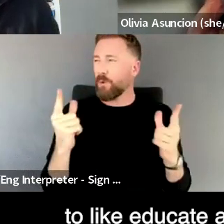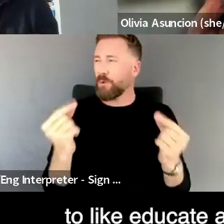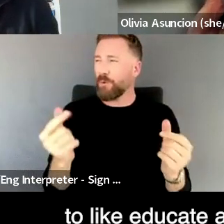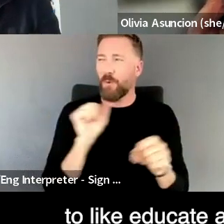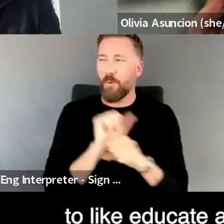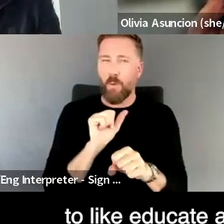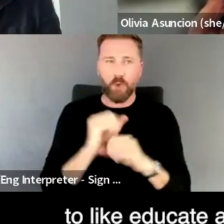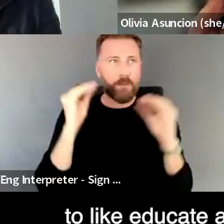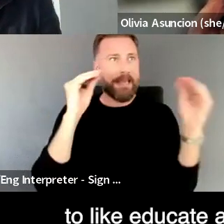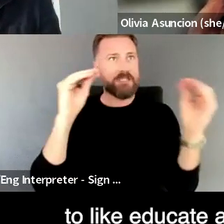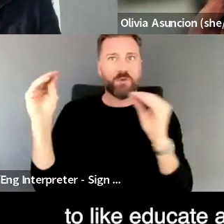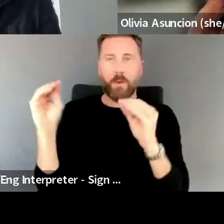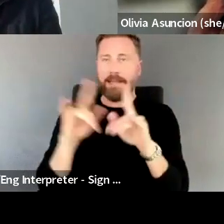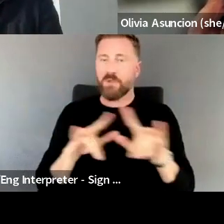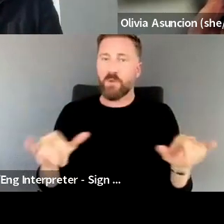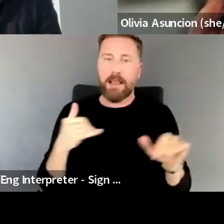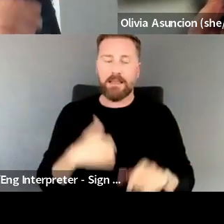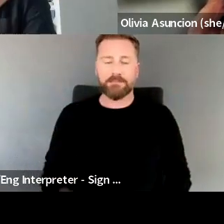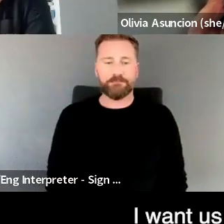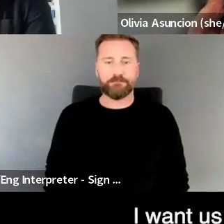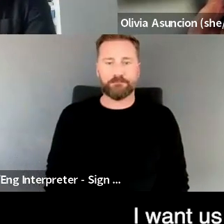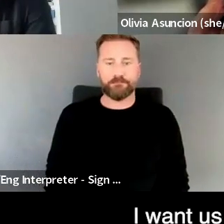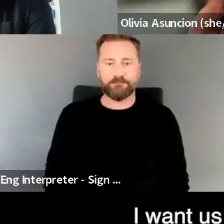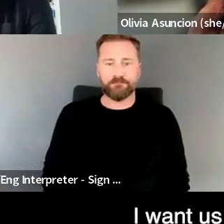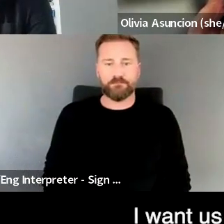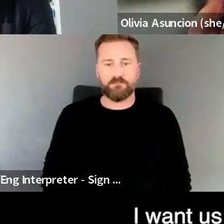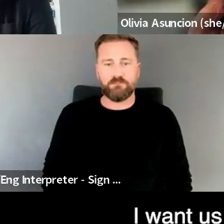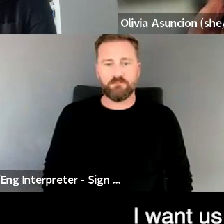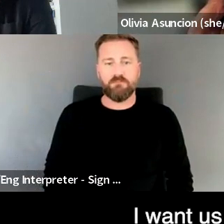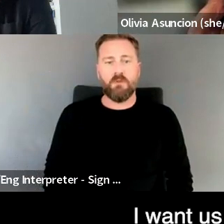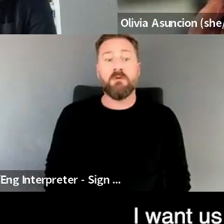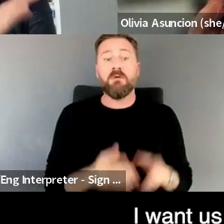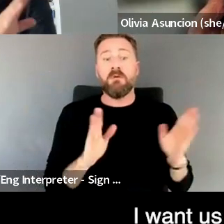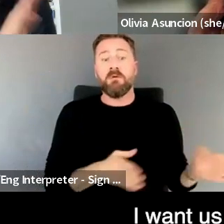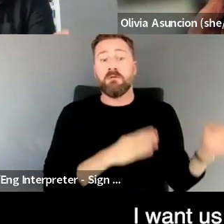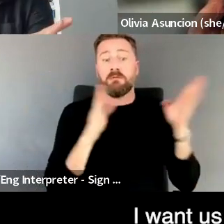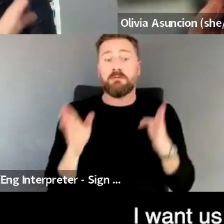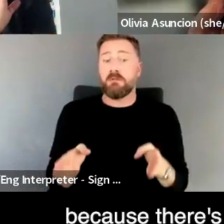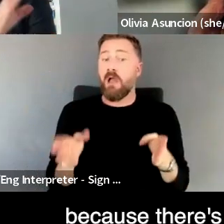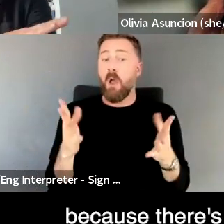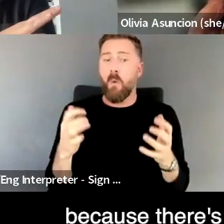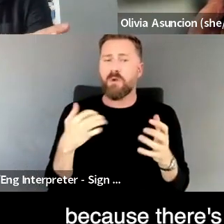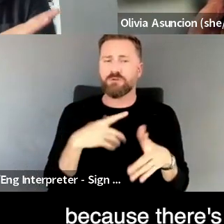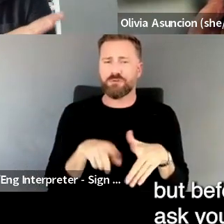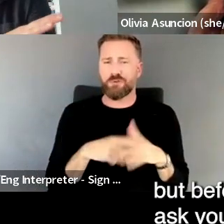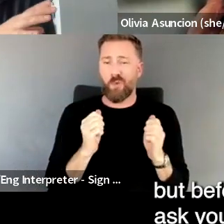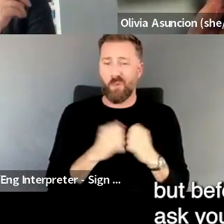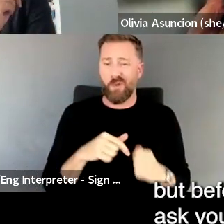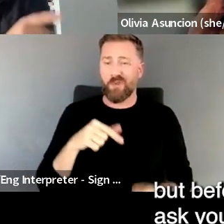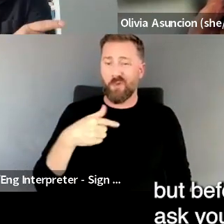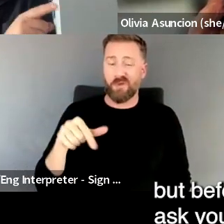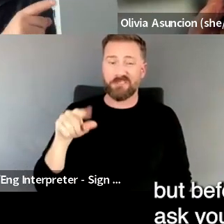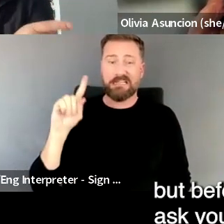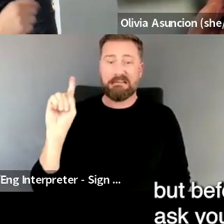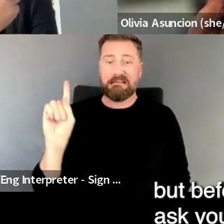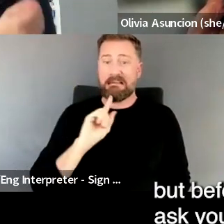as well, um, at the same time. Um, I, I want us to, um, move to Q and a, because there's a lot of great questions, but